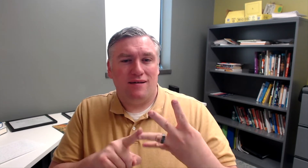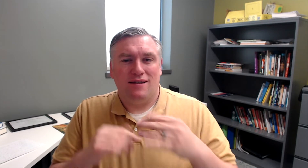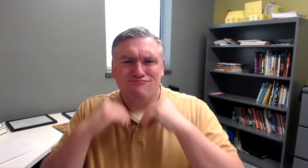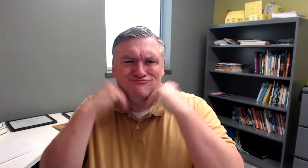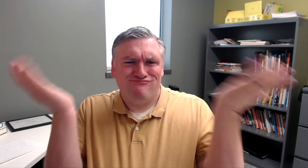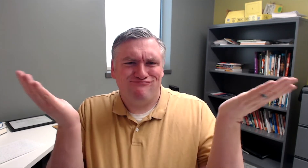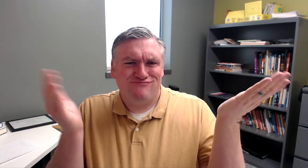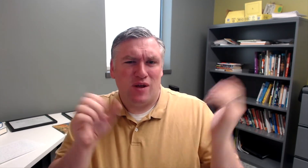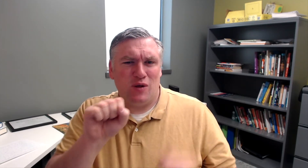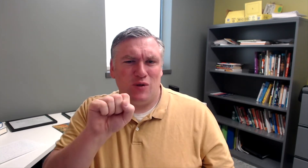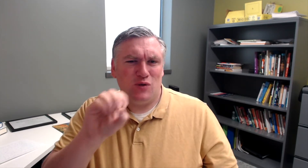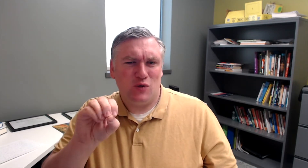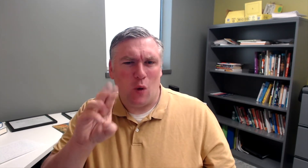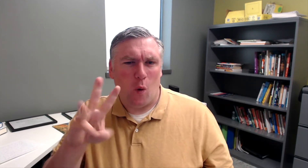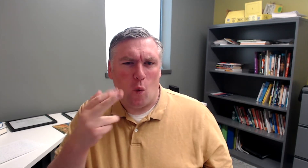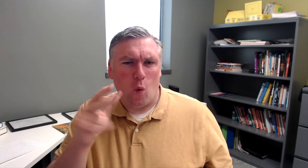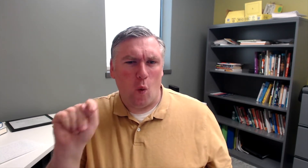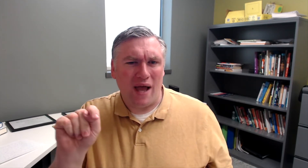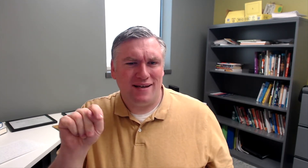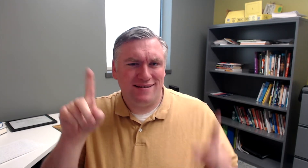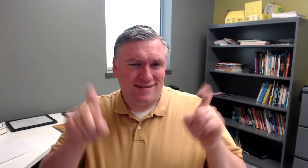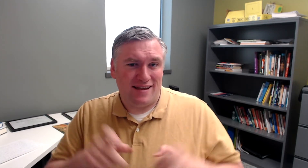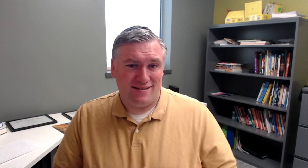Okay, third test, the So What Test.